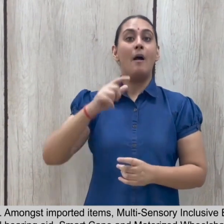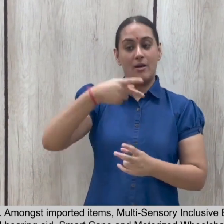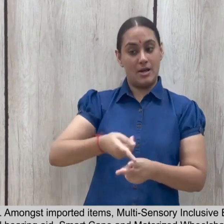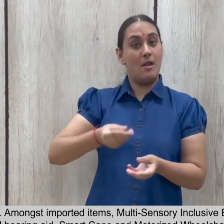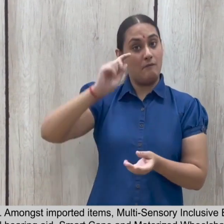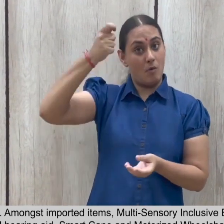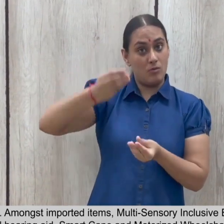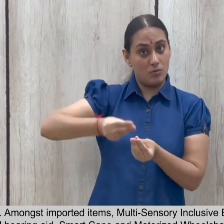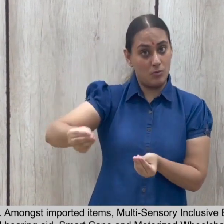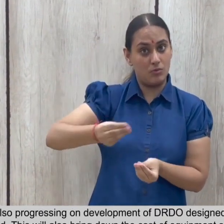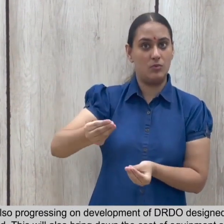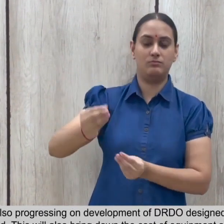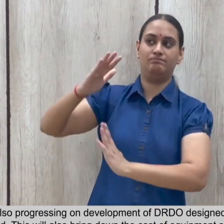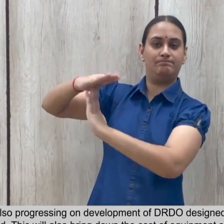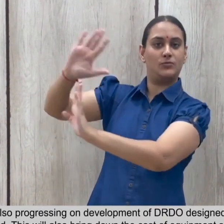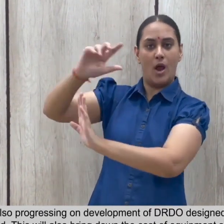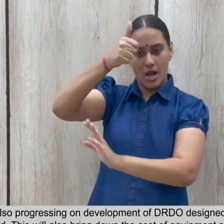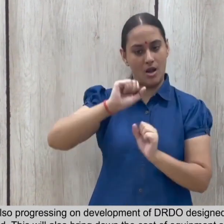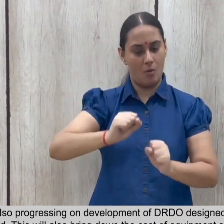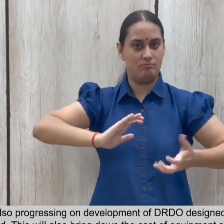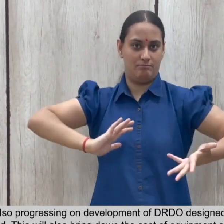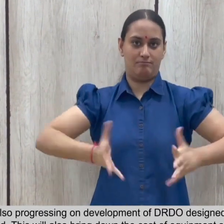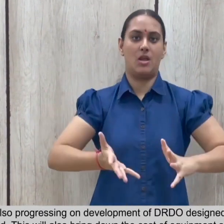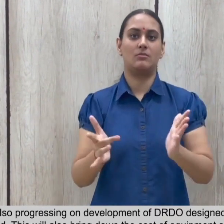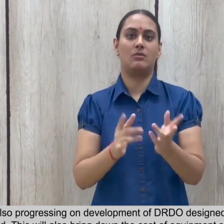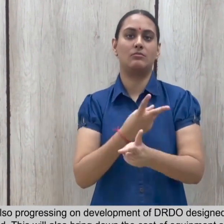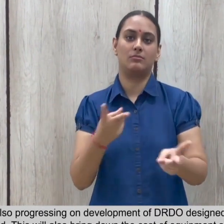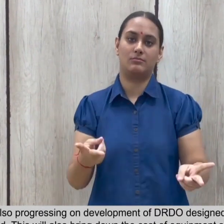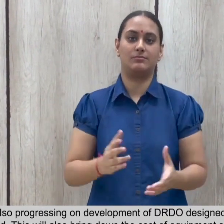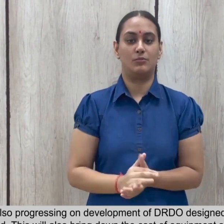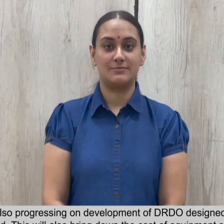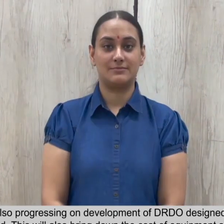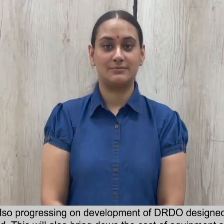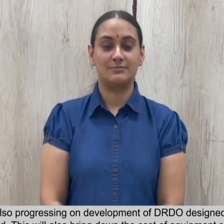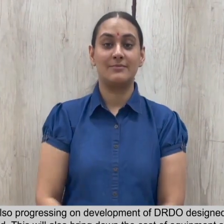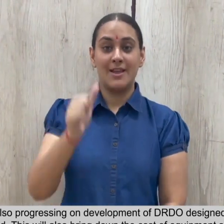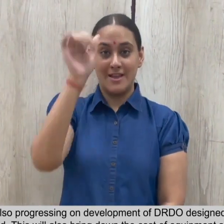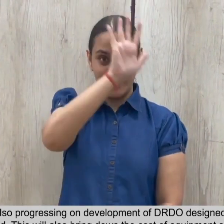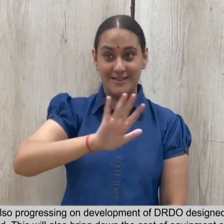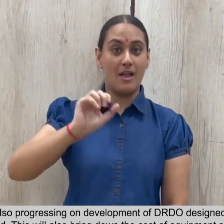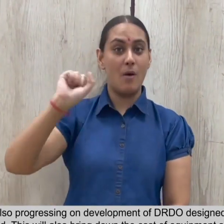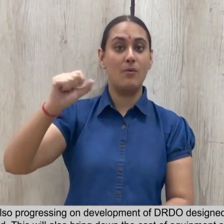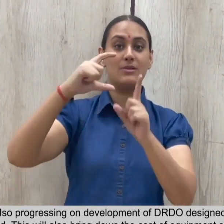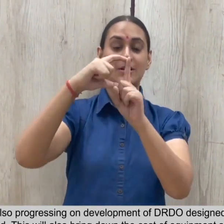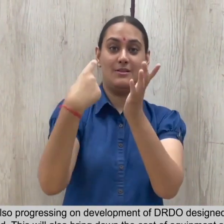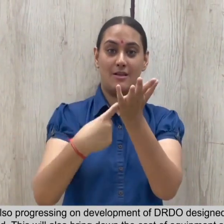soon be indigenized. Work is also progressing on development of